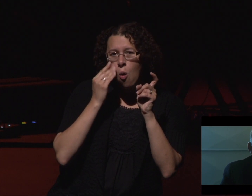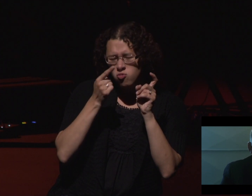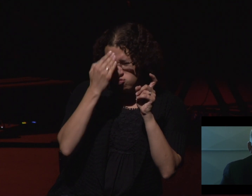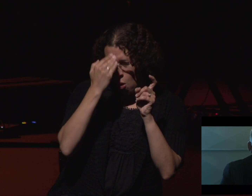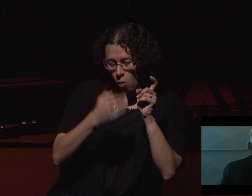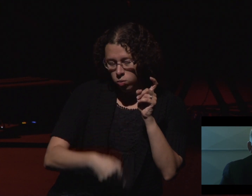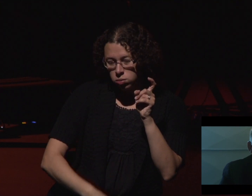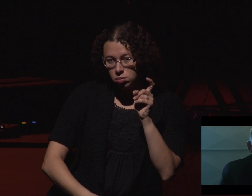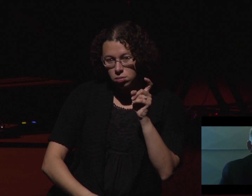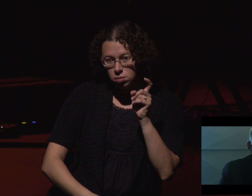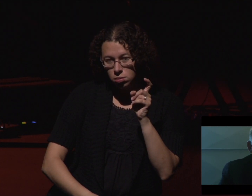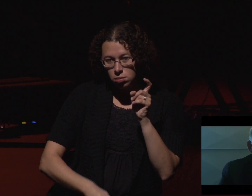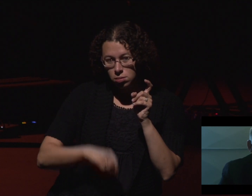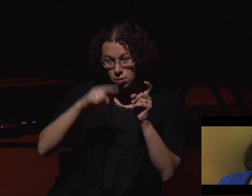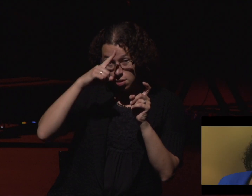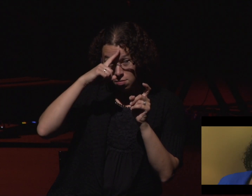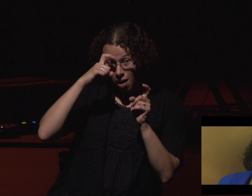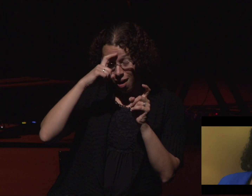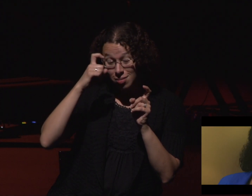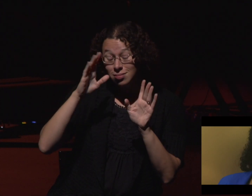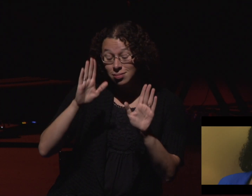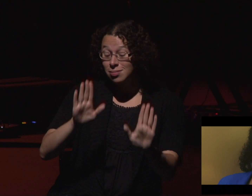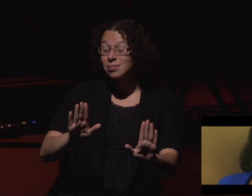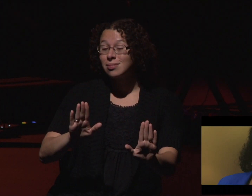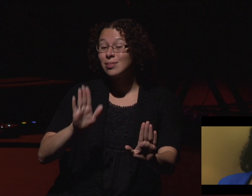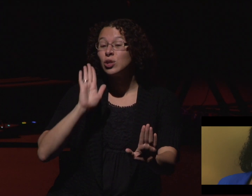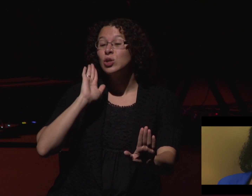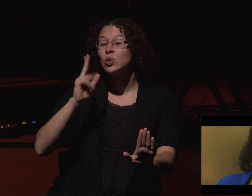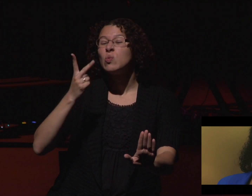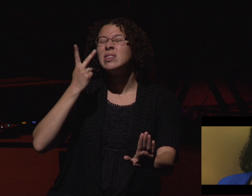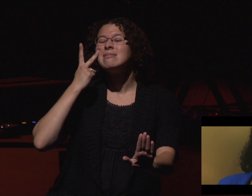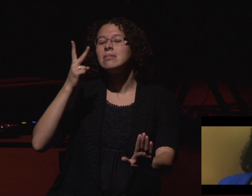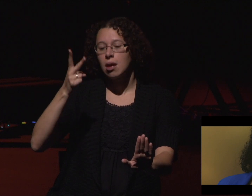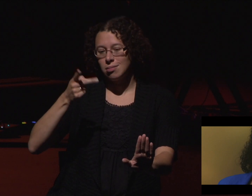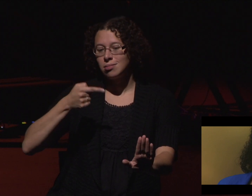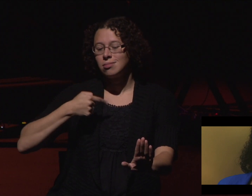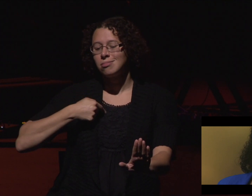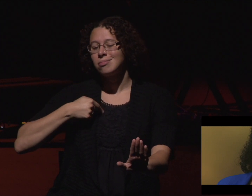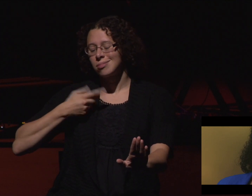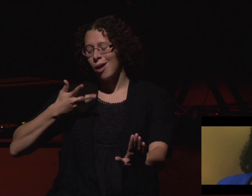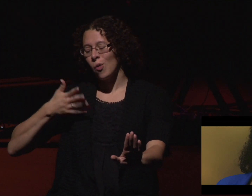you do what you know you must, you'll see what I already know.